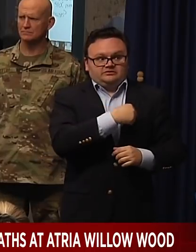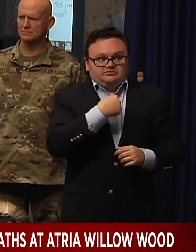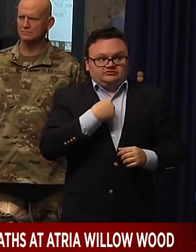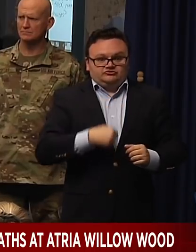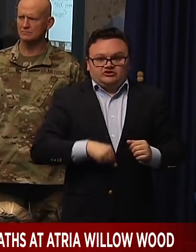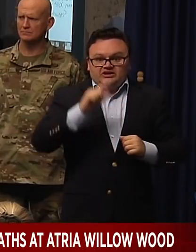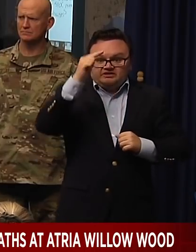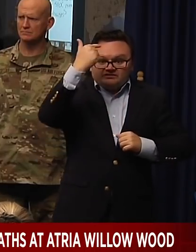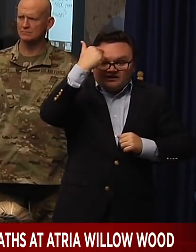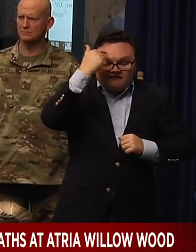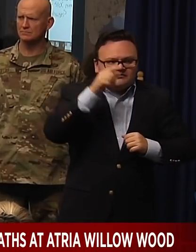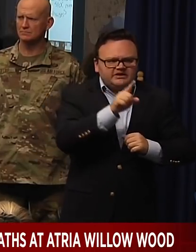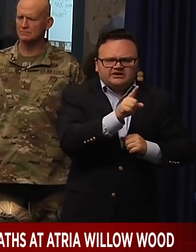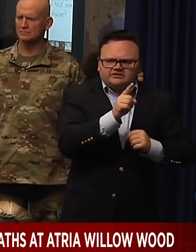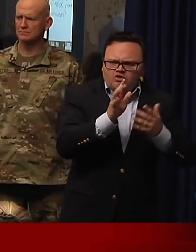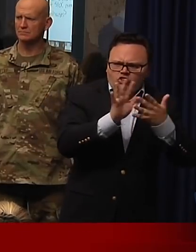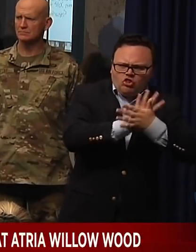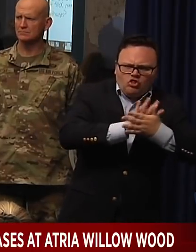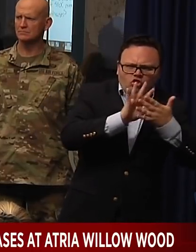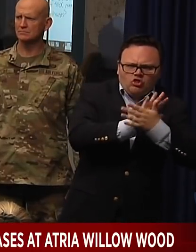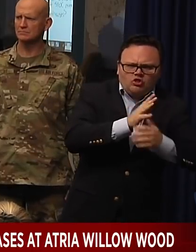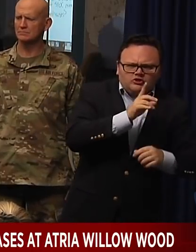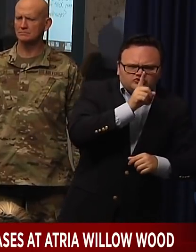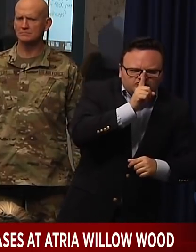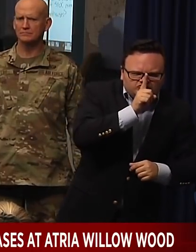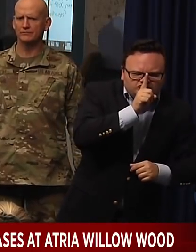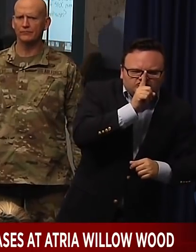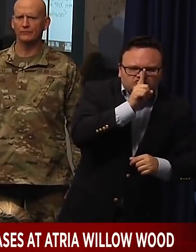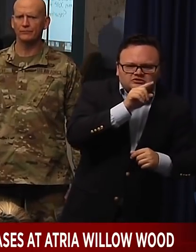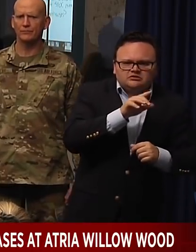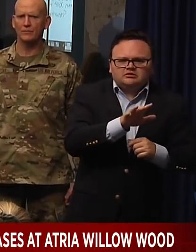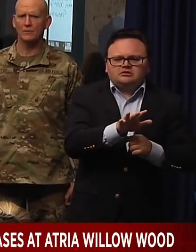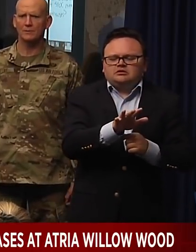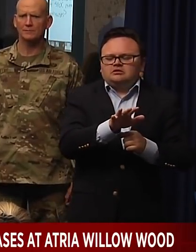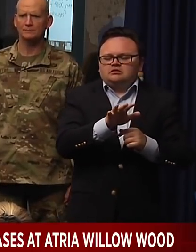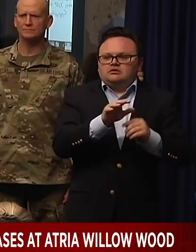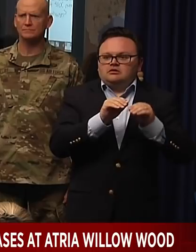what has happened here and will continue to happen, hopefully not too much longer,